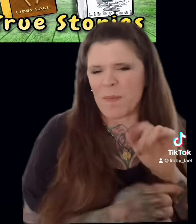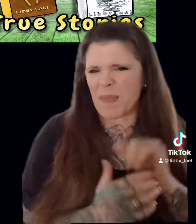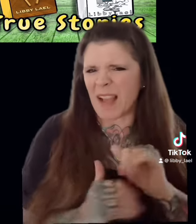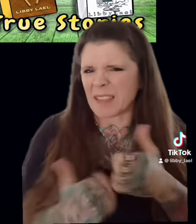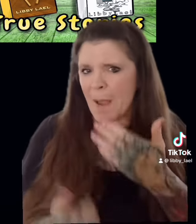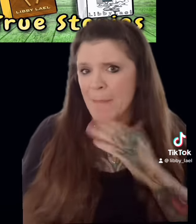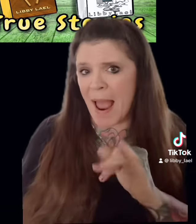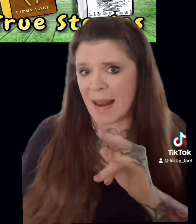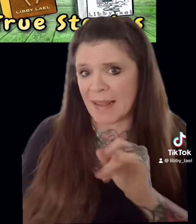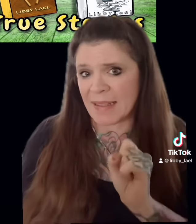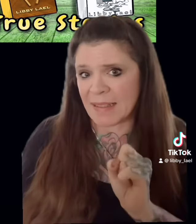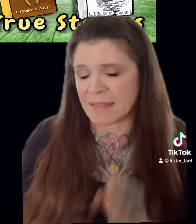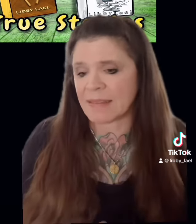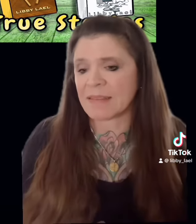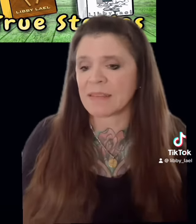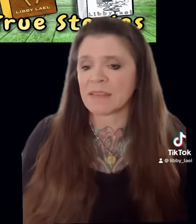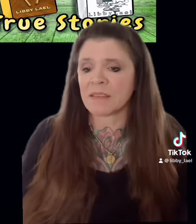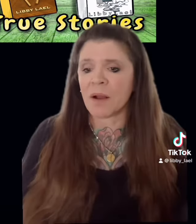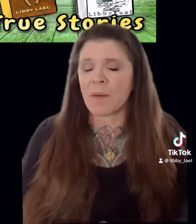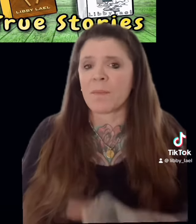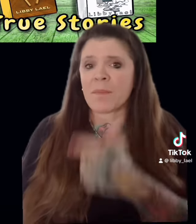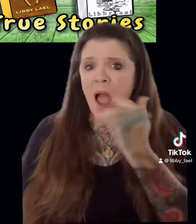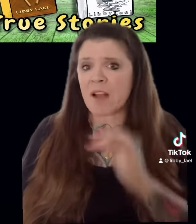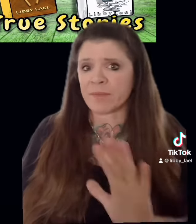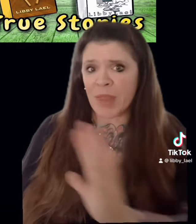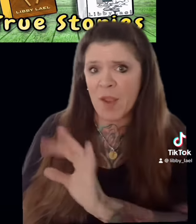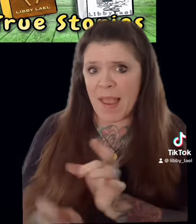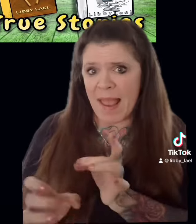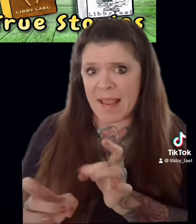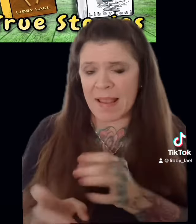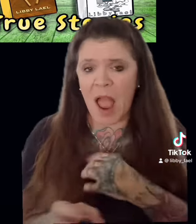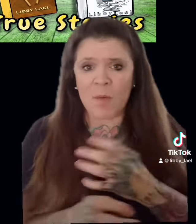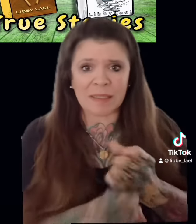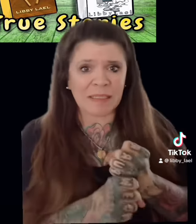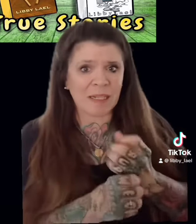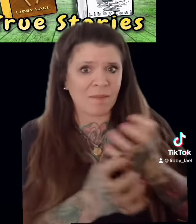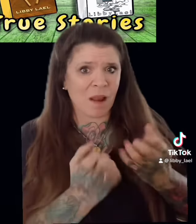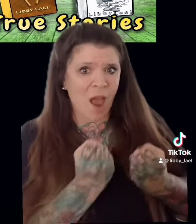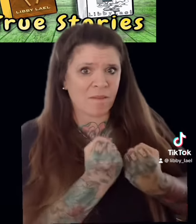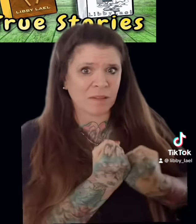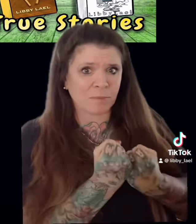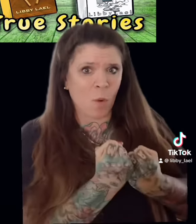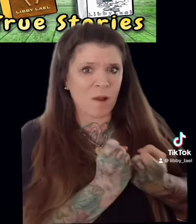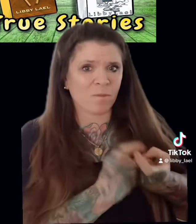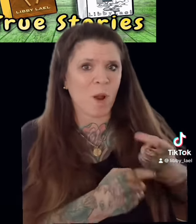That's how bad it is among the Deaf community. to their hate, I received a lot of inside support.